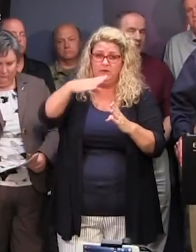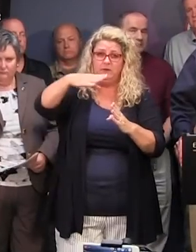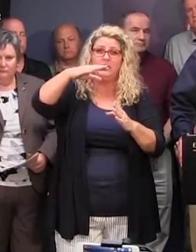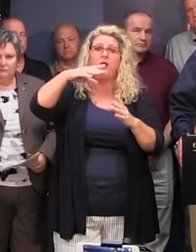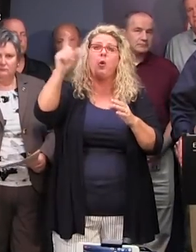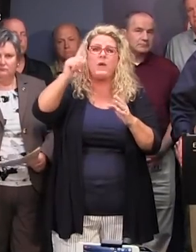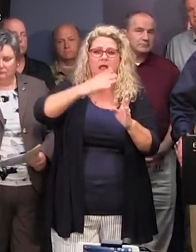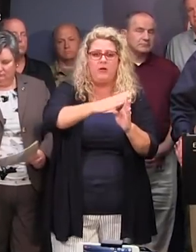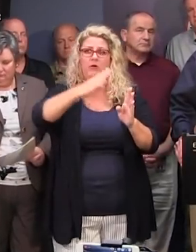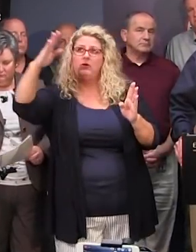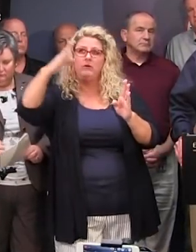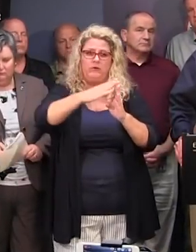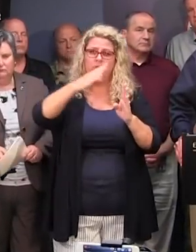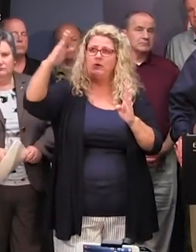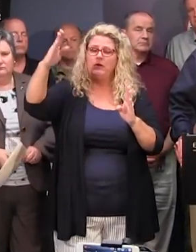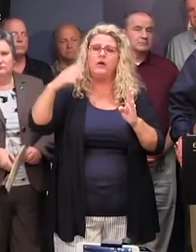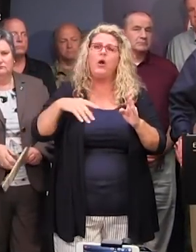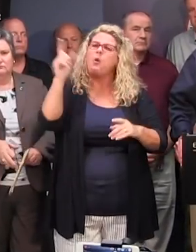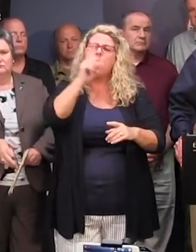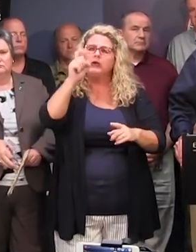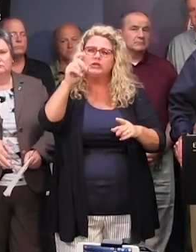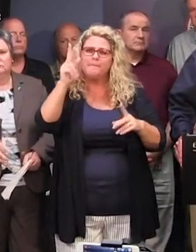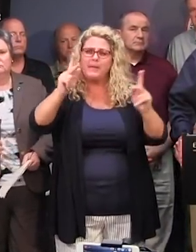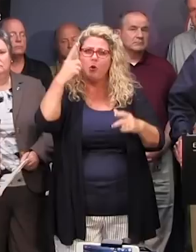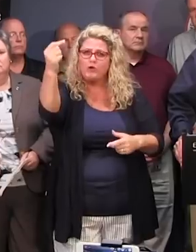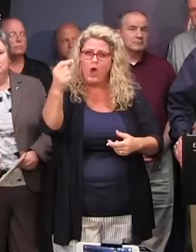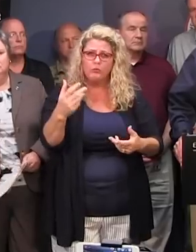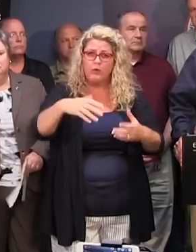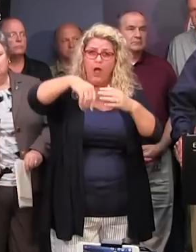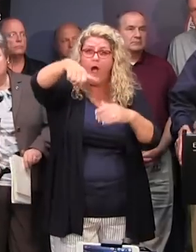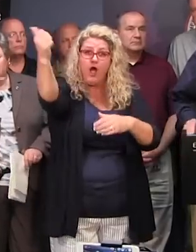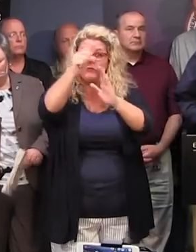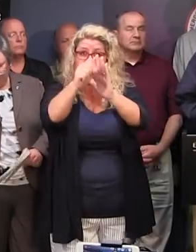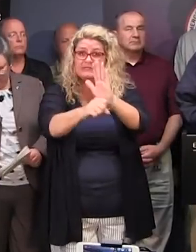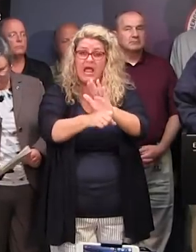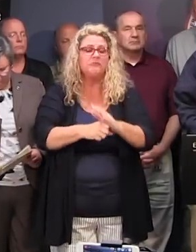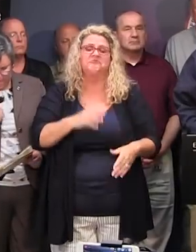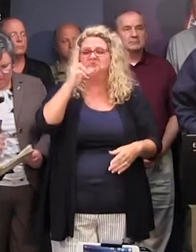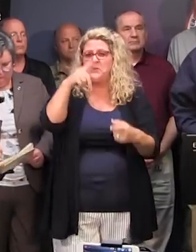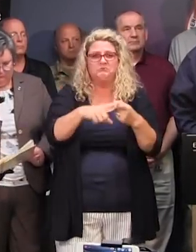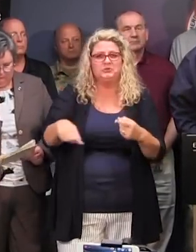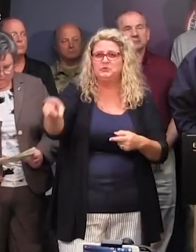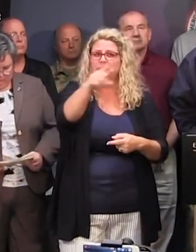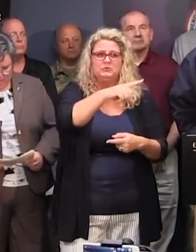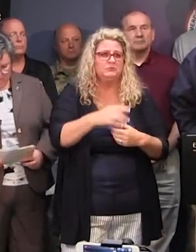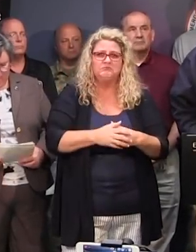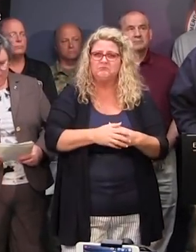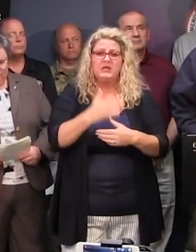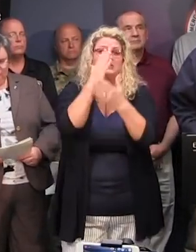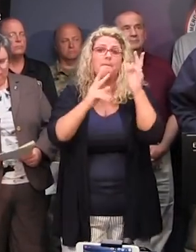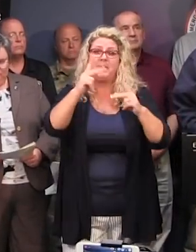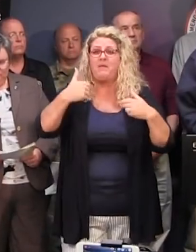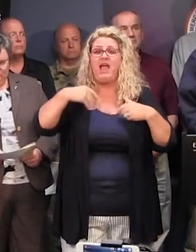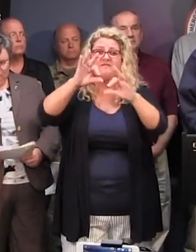recommendations for where people should evacuate? Do they go outside the state at this point? They go wherever they're comfortable. There are people that have relatives